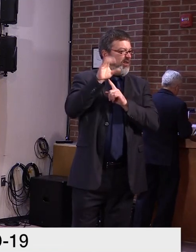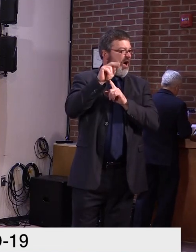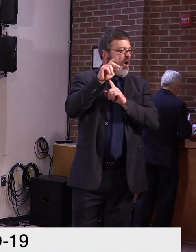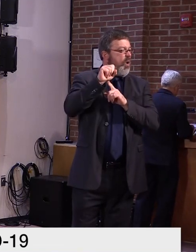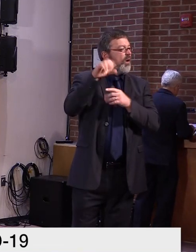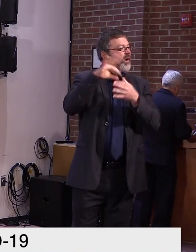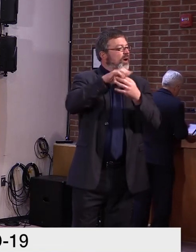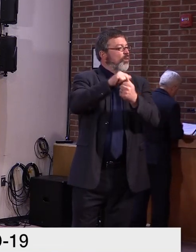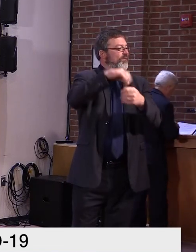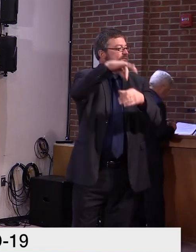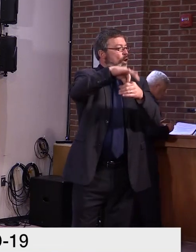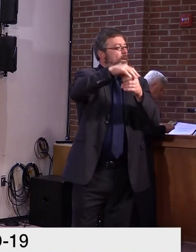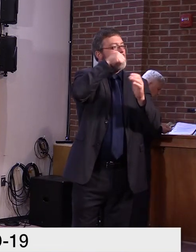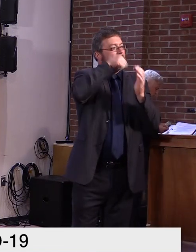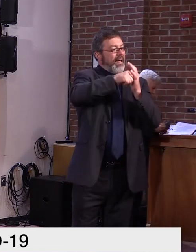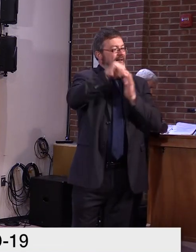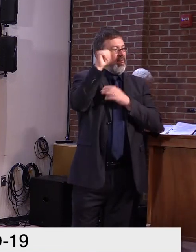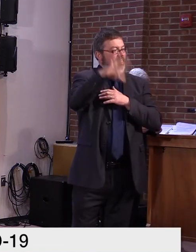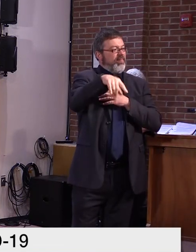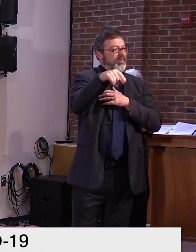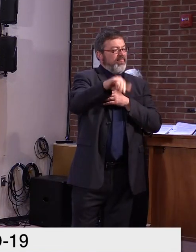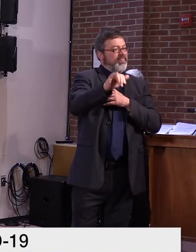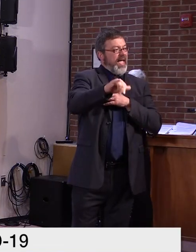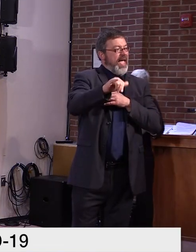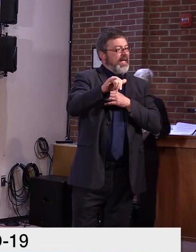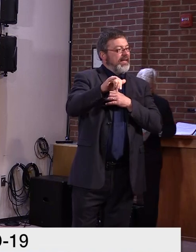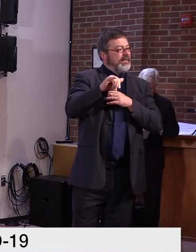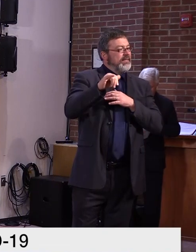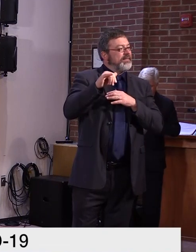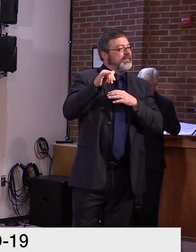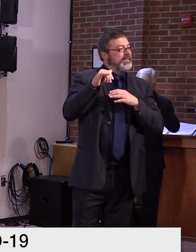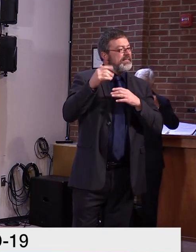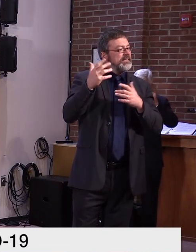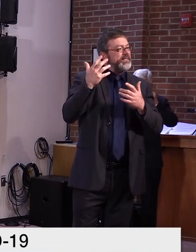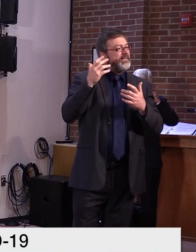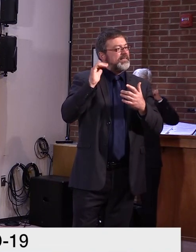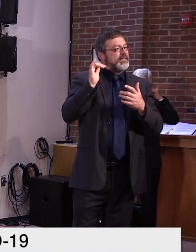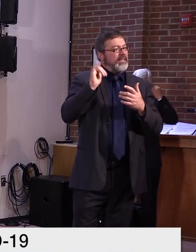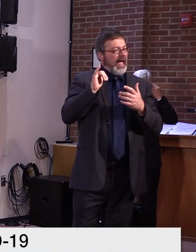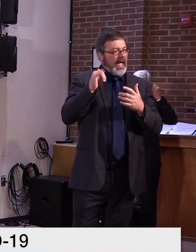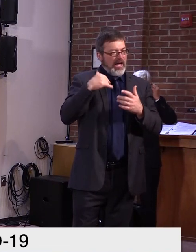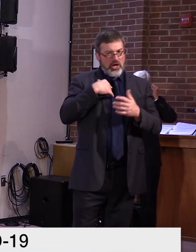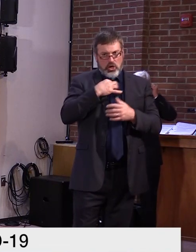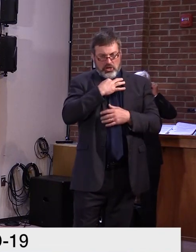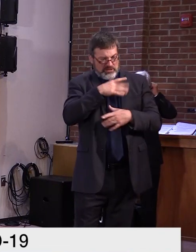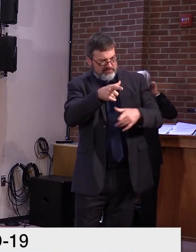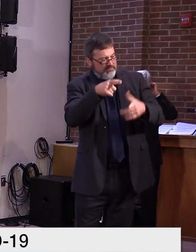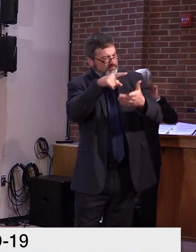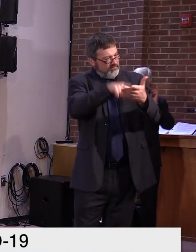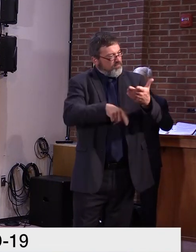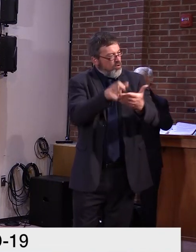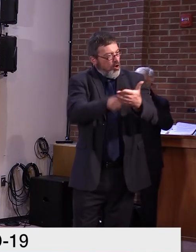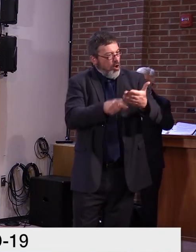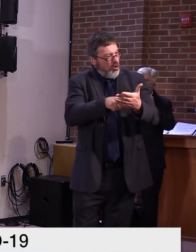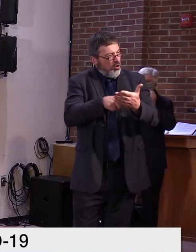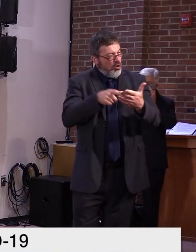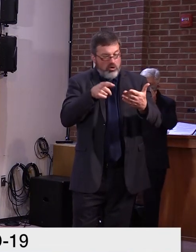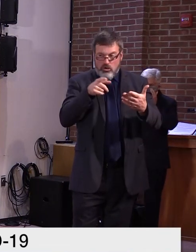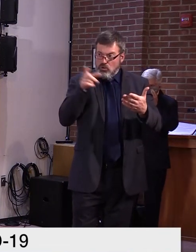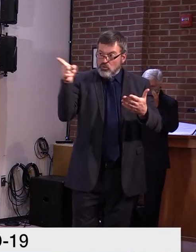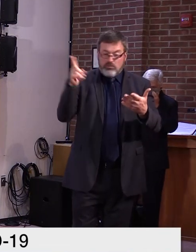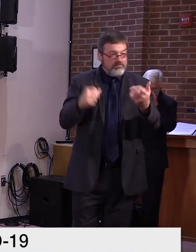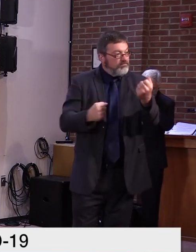revisit that now that you've had a few days to digest it. Um, did you agree with the lawsuit? Do you have any, do you share any of the